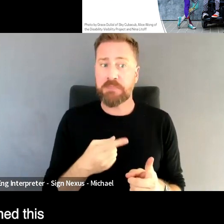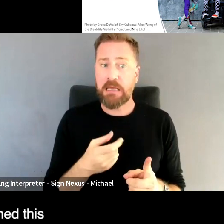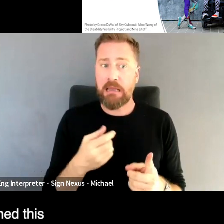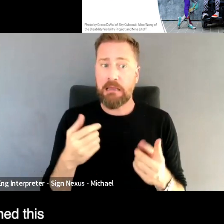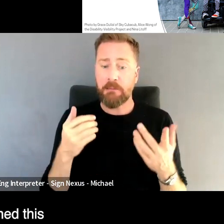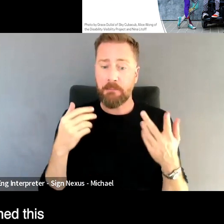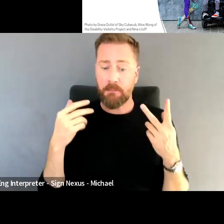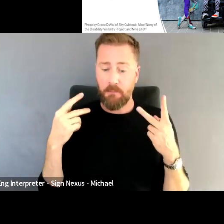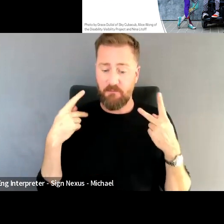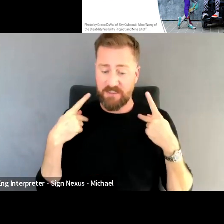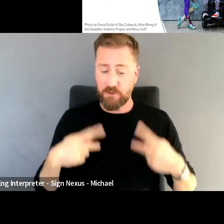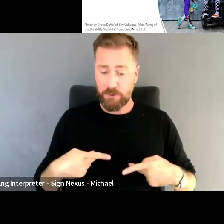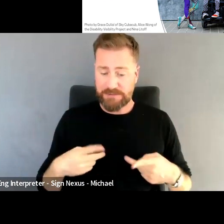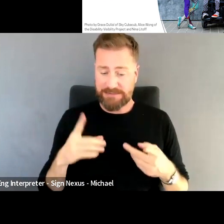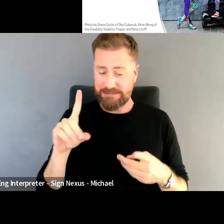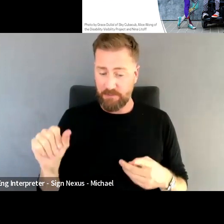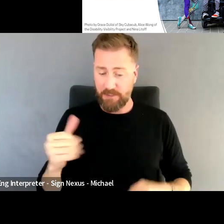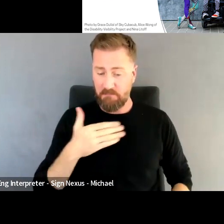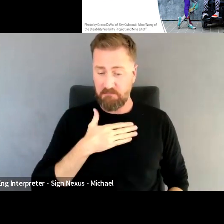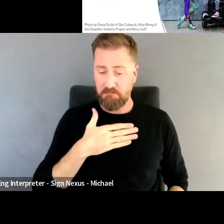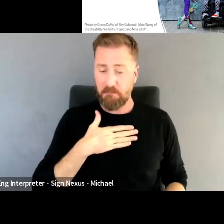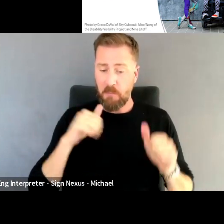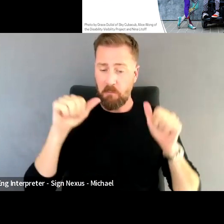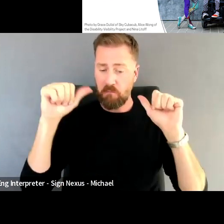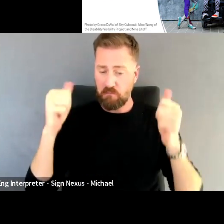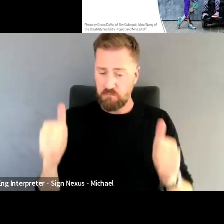disability, I, or like, yeah,